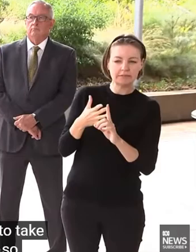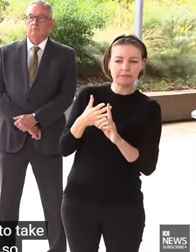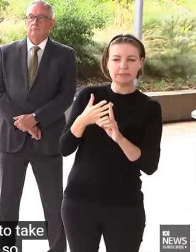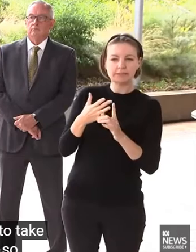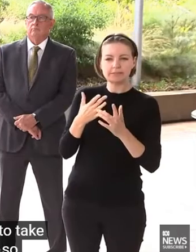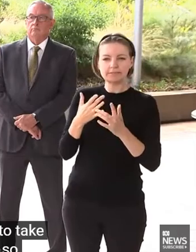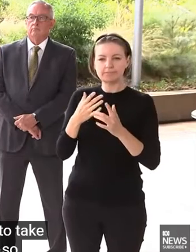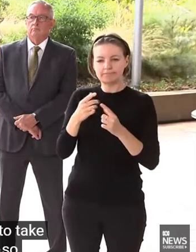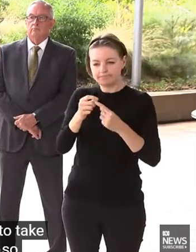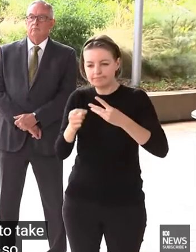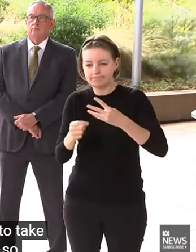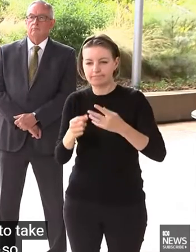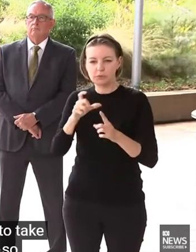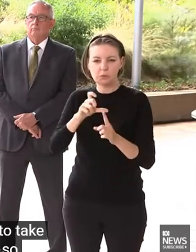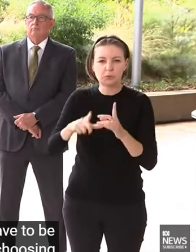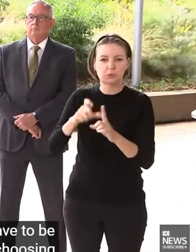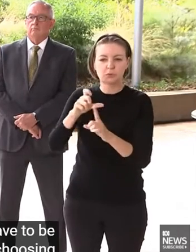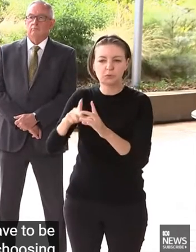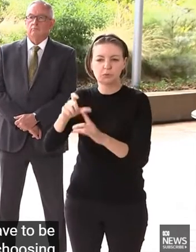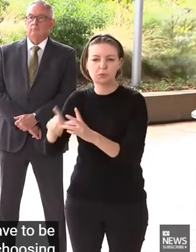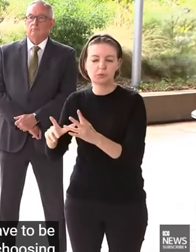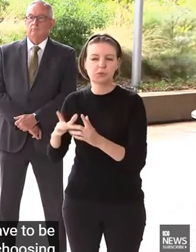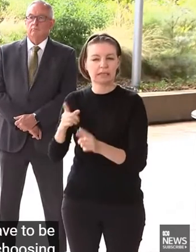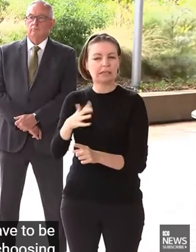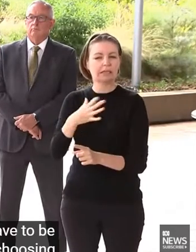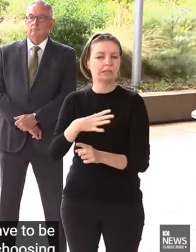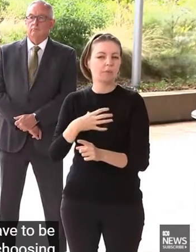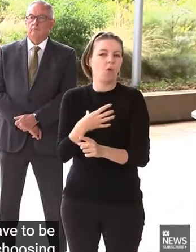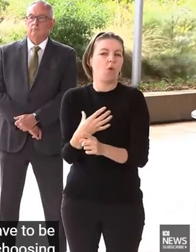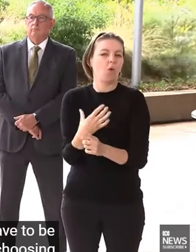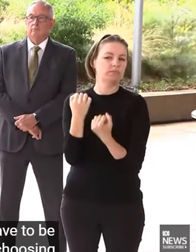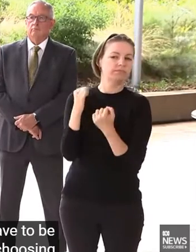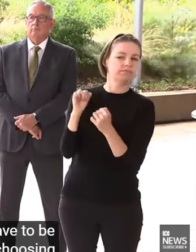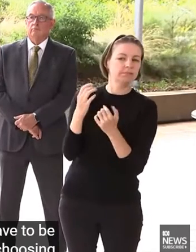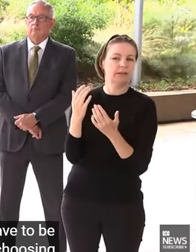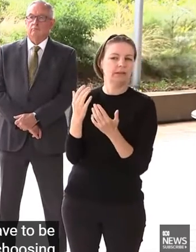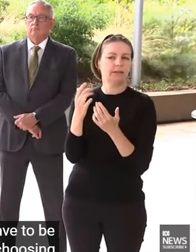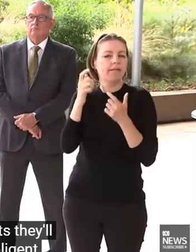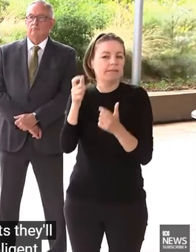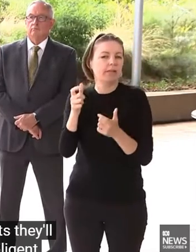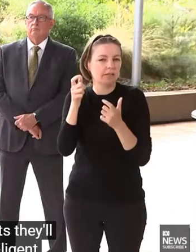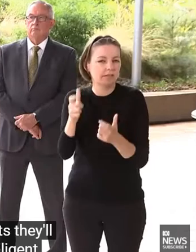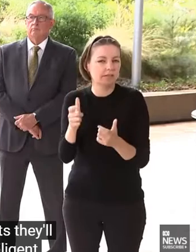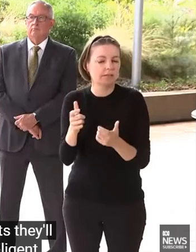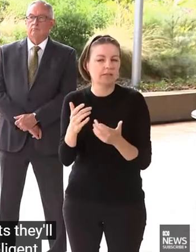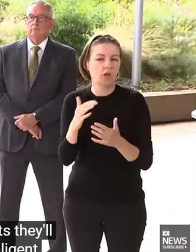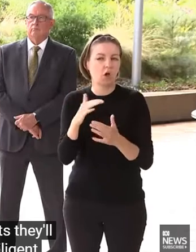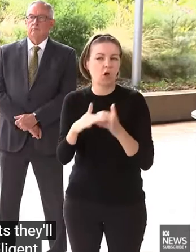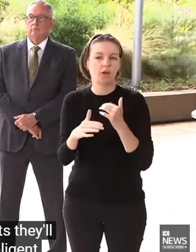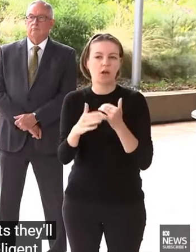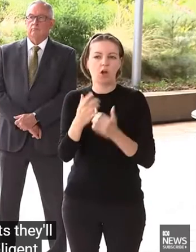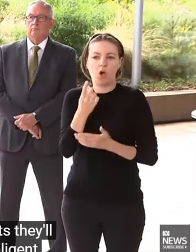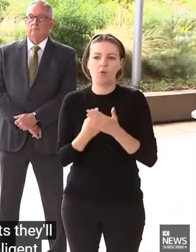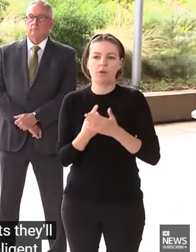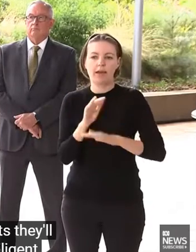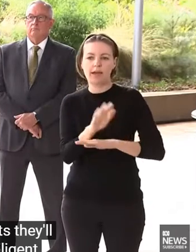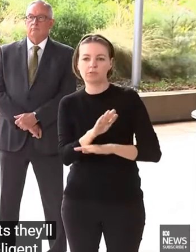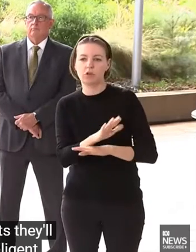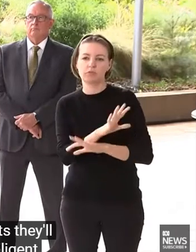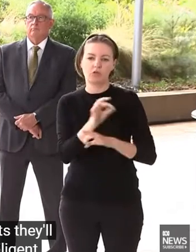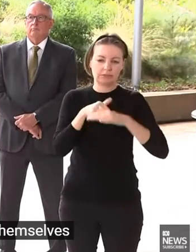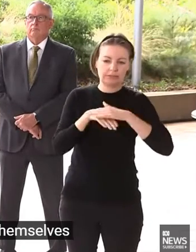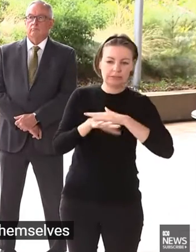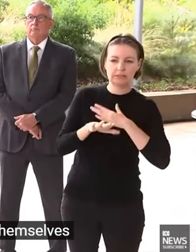know, they will have to be more diligent about choosing outdoor environments. They'll have to be more diligent about wearing masks themselves